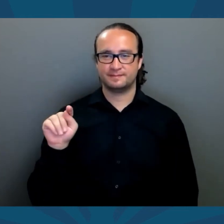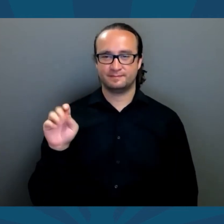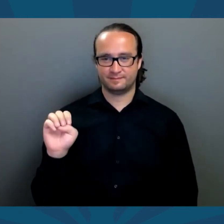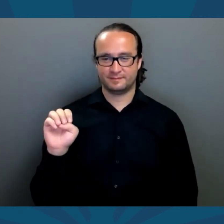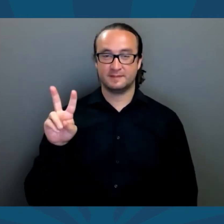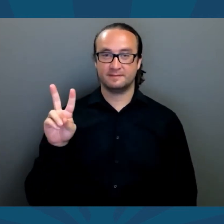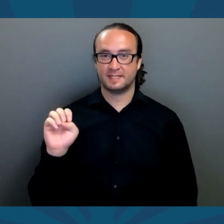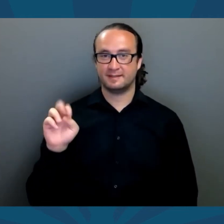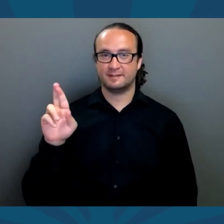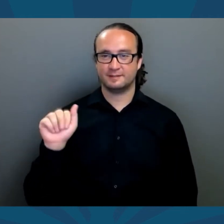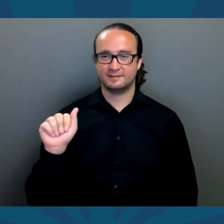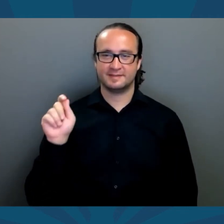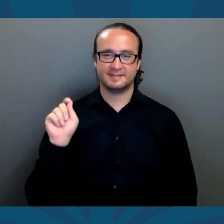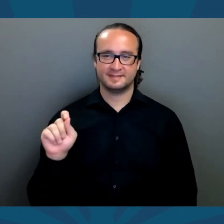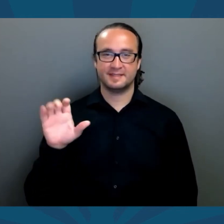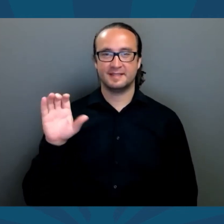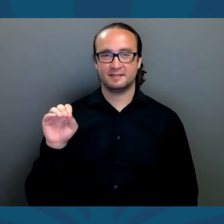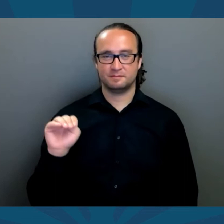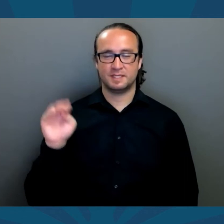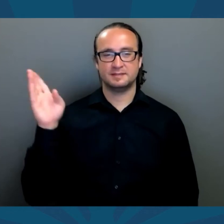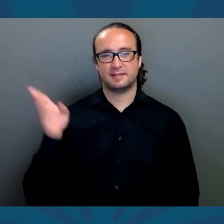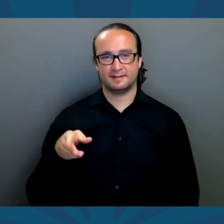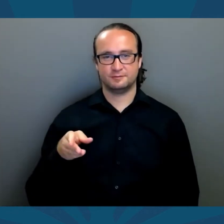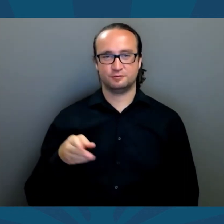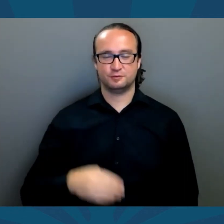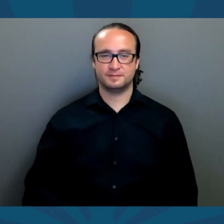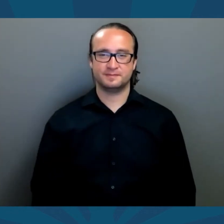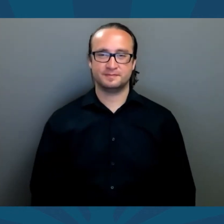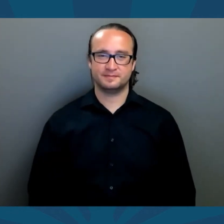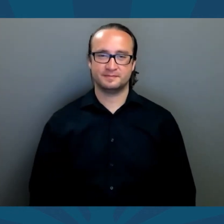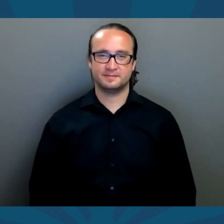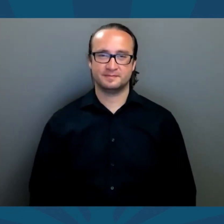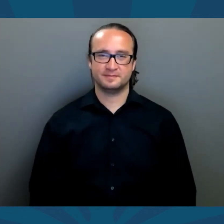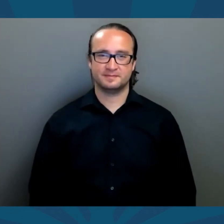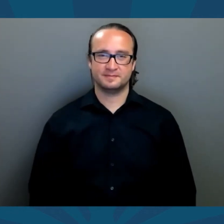Website, www.votevera.com Vera